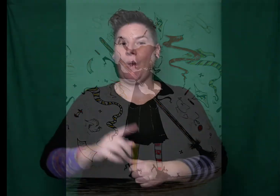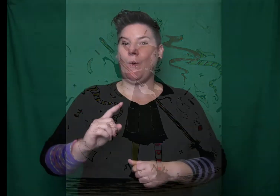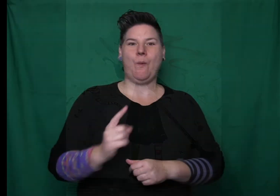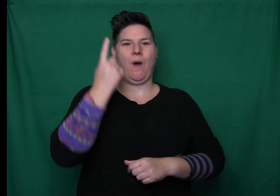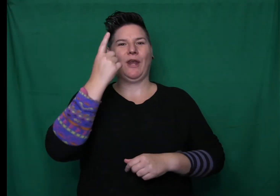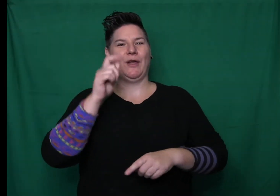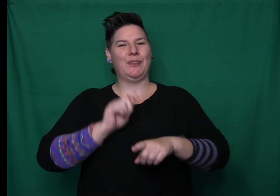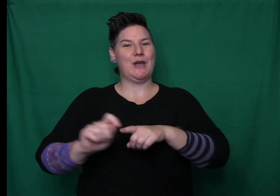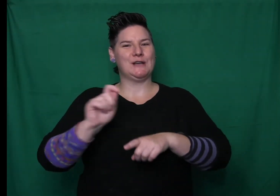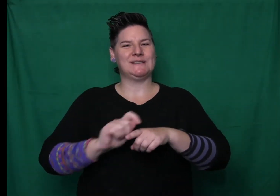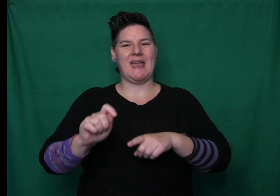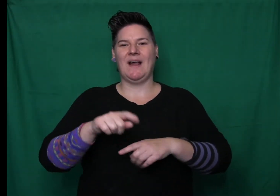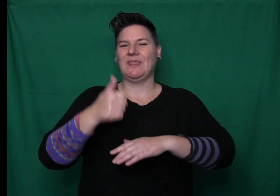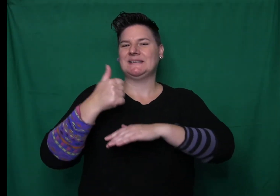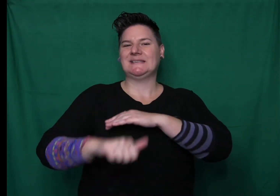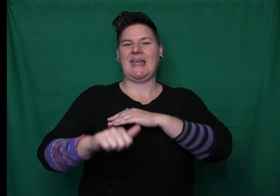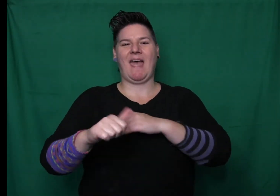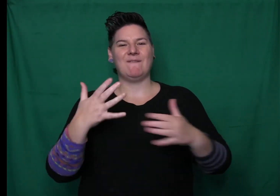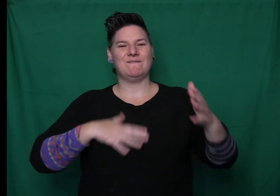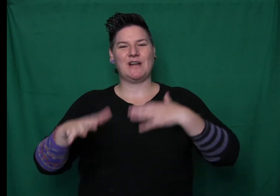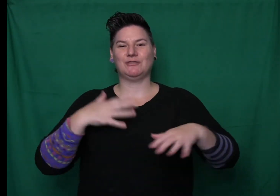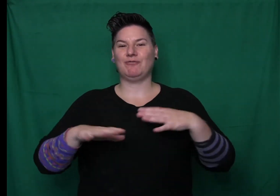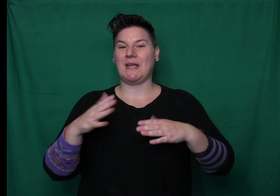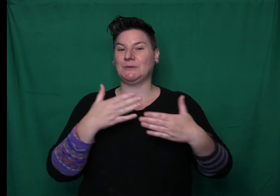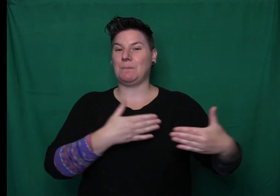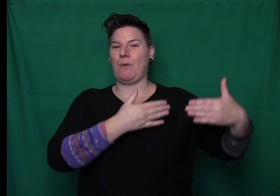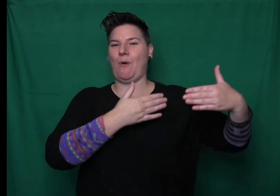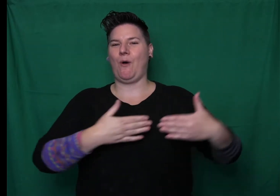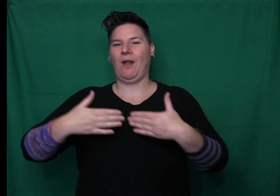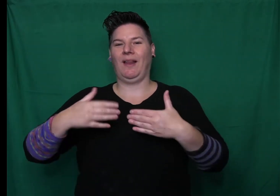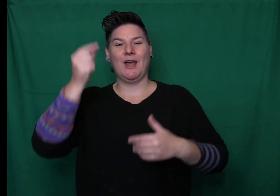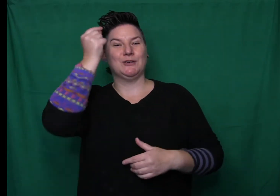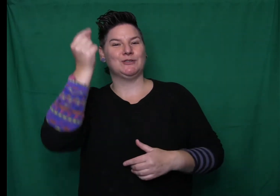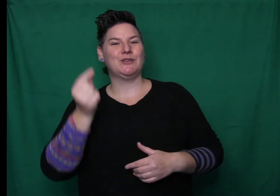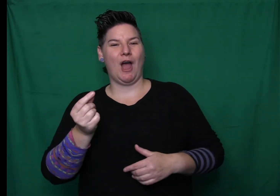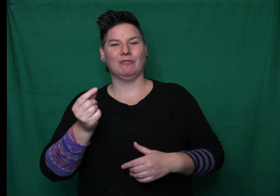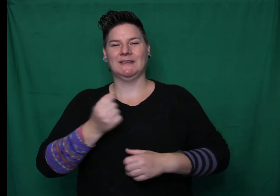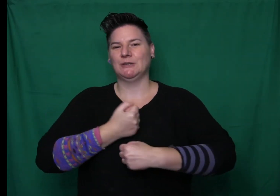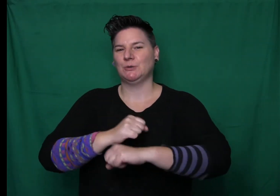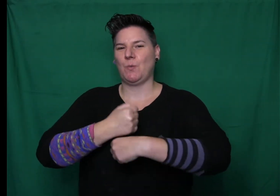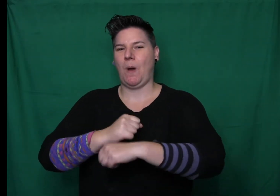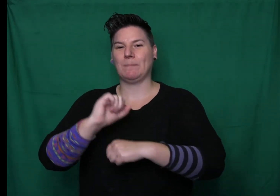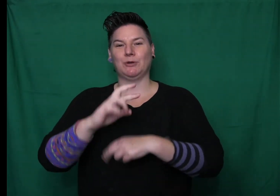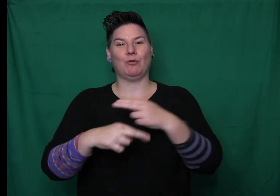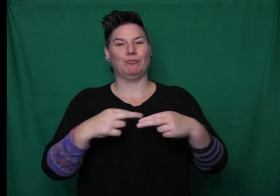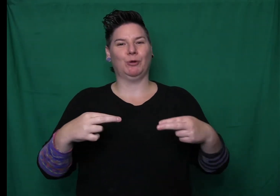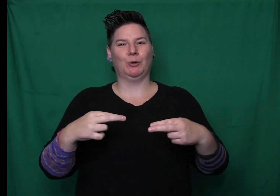One Thursday, the day of the fancy dress ball, Dorry swept her room. She